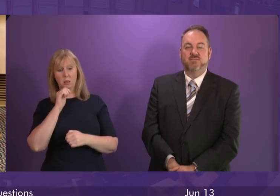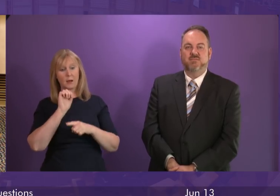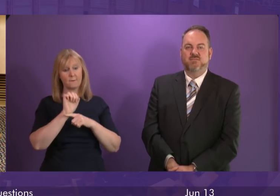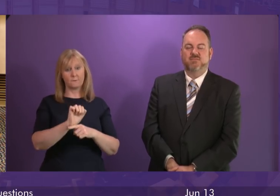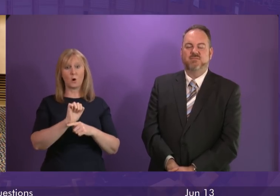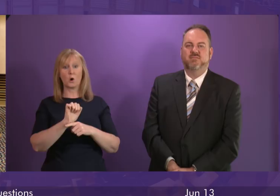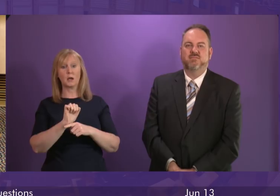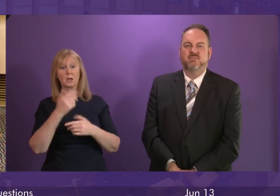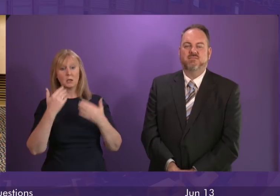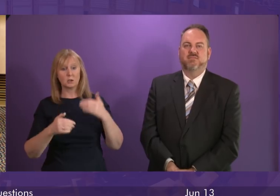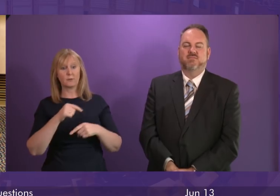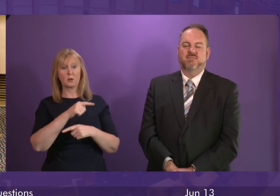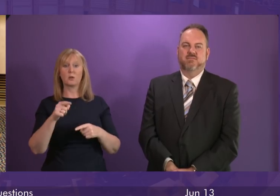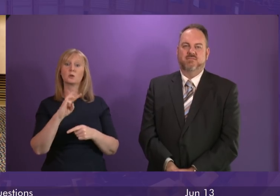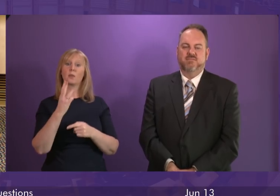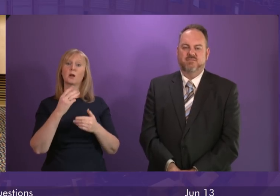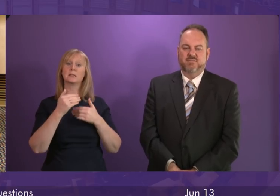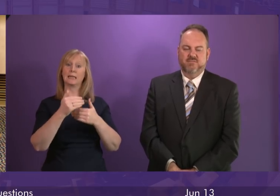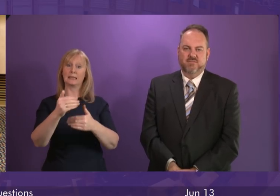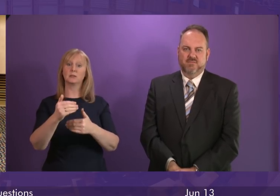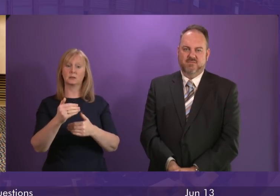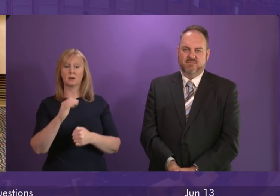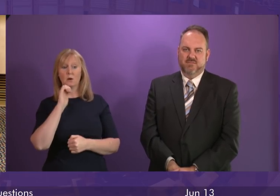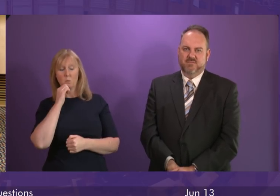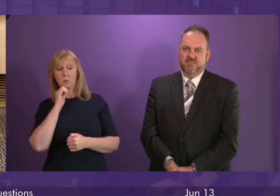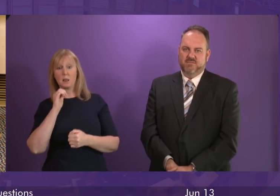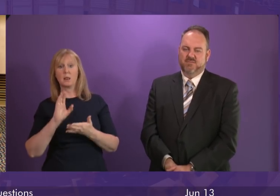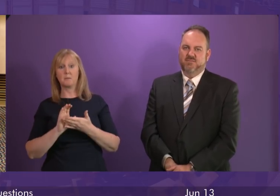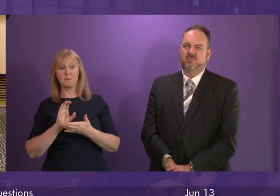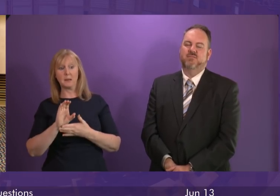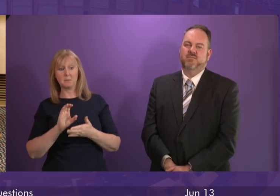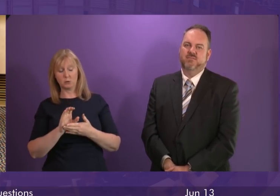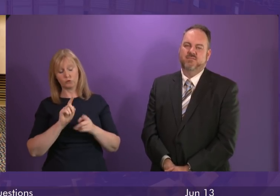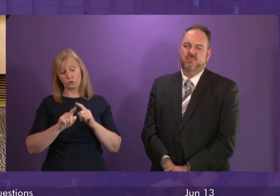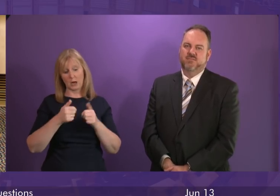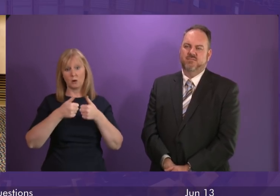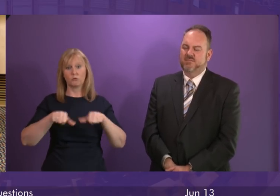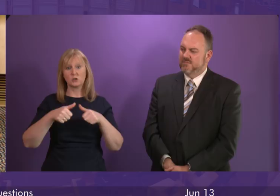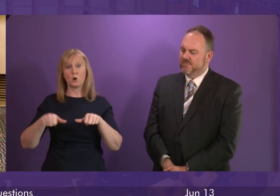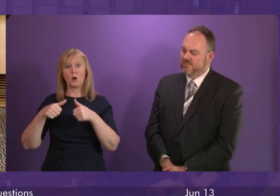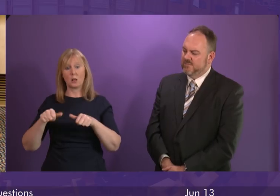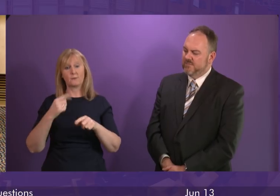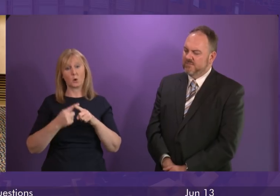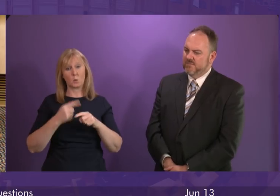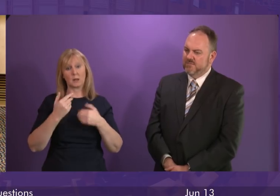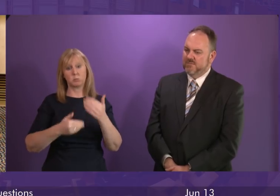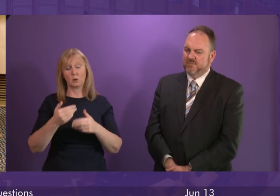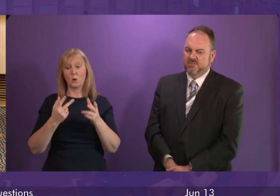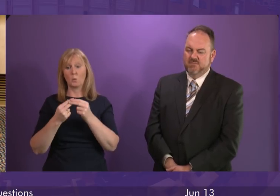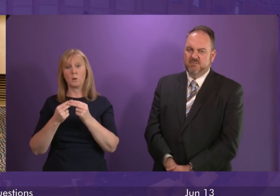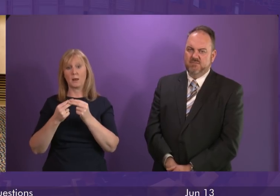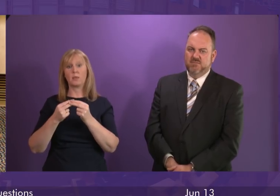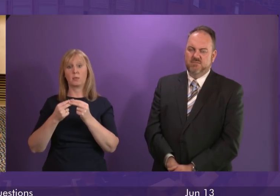result of this. We continue to make payments to projects unaffected by these issues and we are working to resolve the situation as quickly as possible with the European